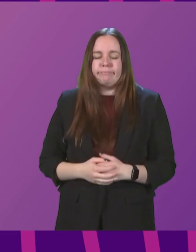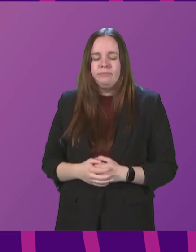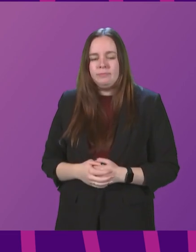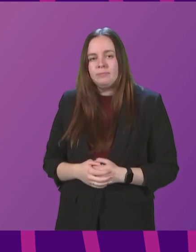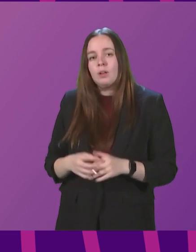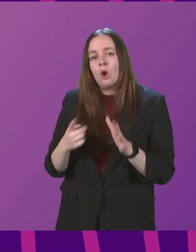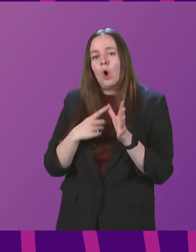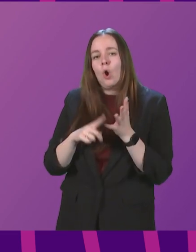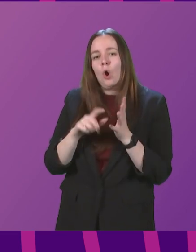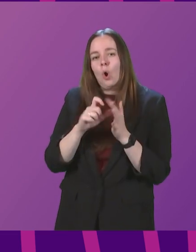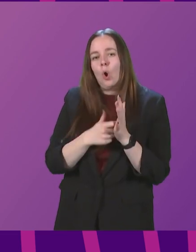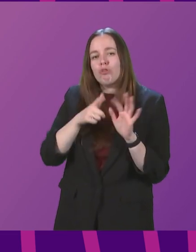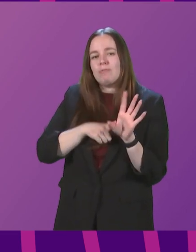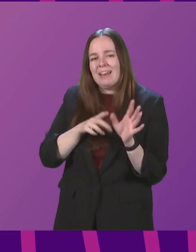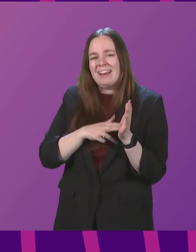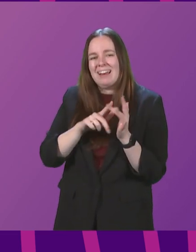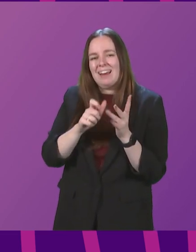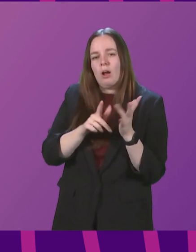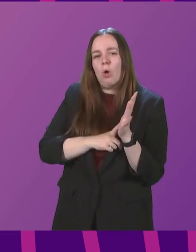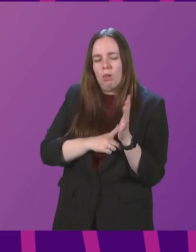Audrey Nicholl, be followed by Daniel Johnson.